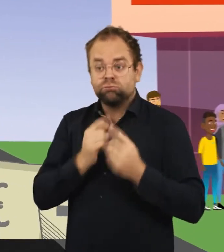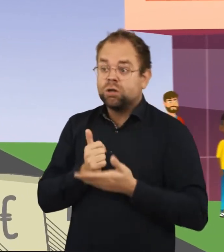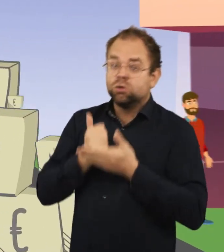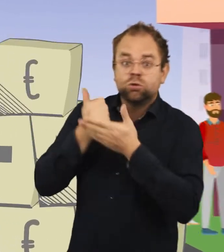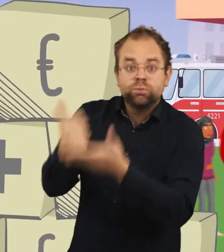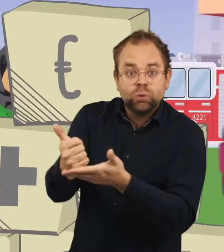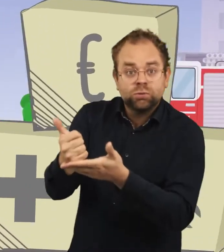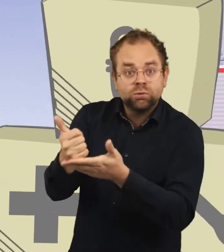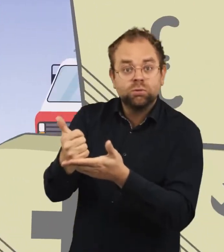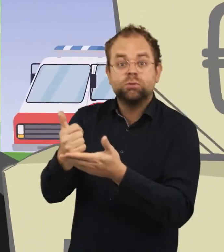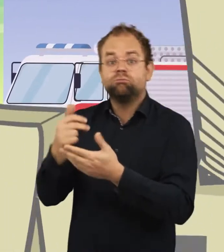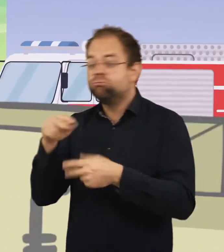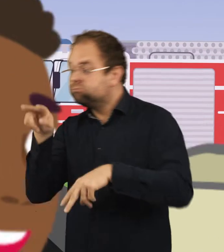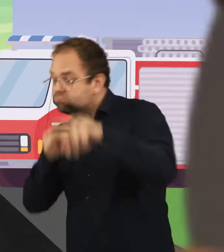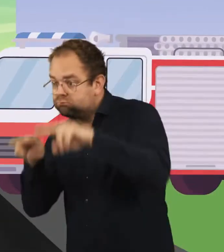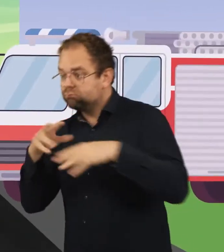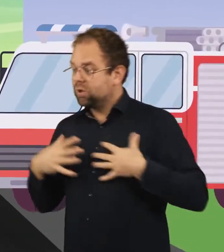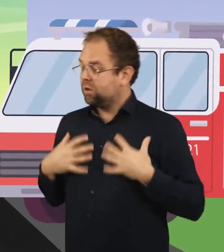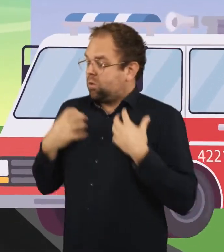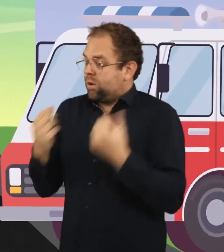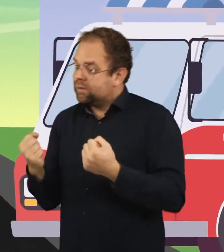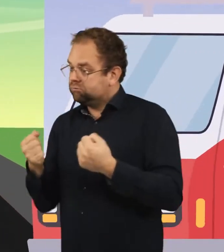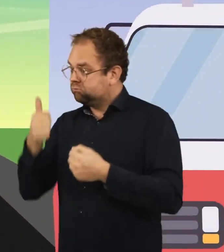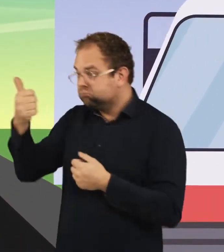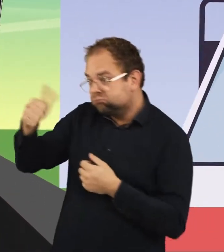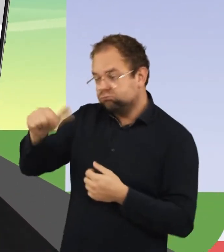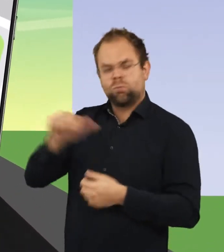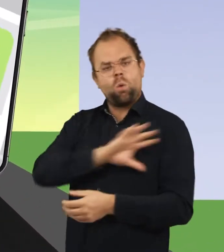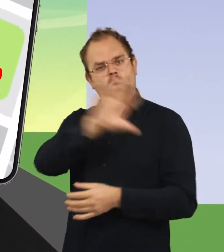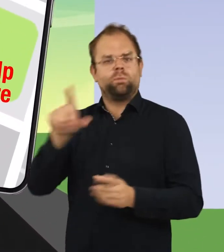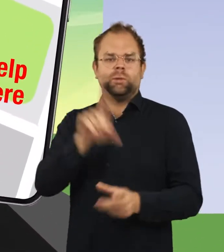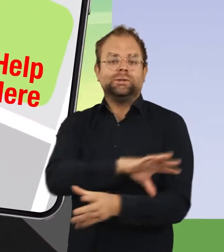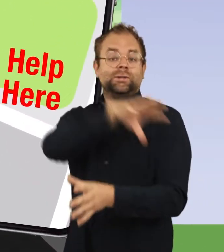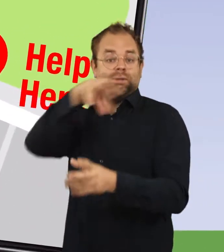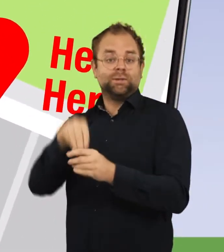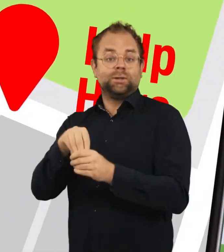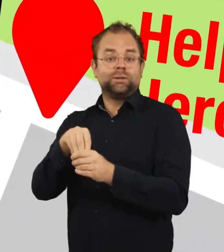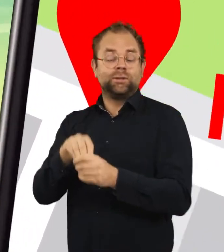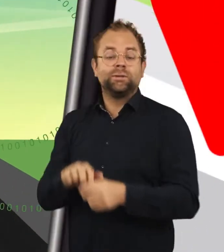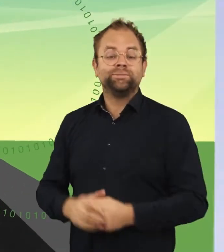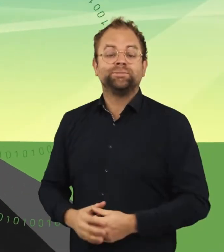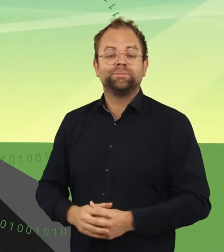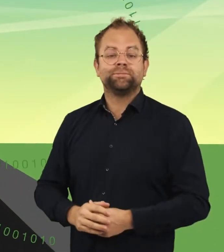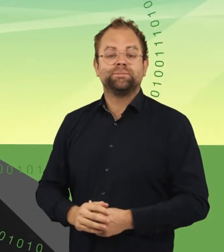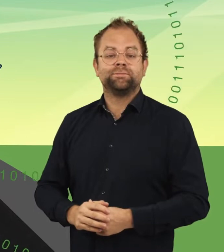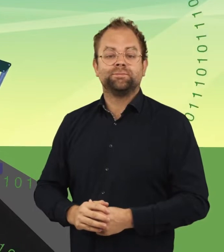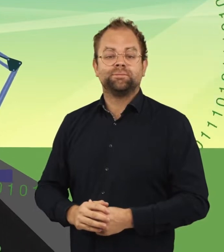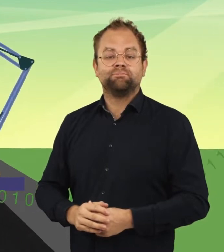preparedness to response, recovery and all necessary monitoring and evaluation.